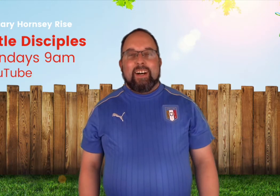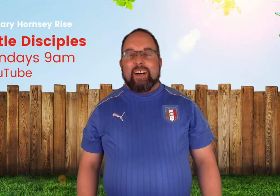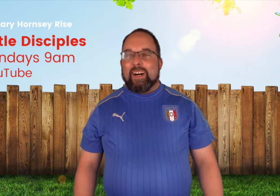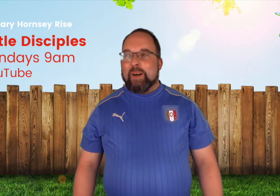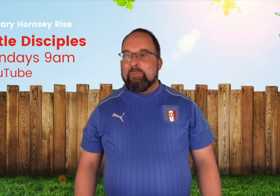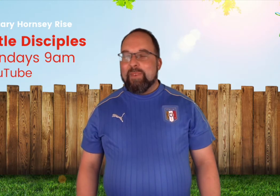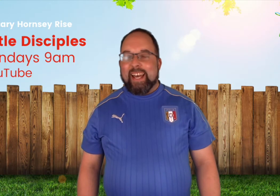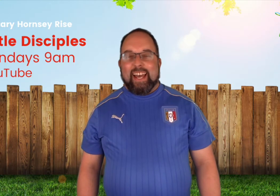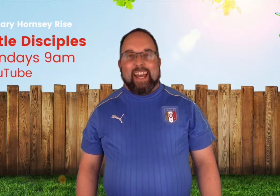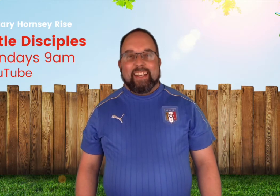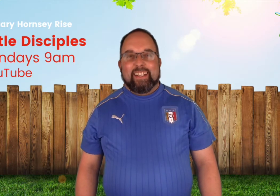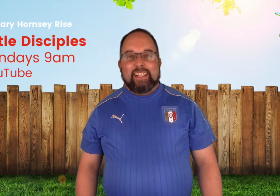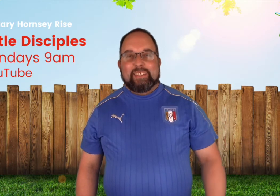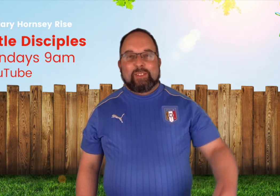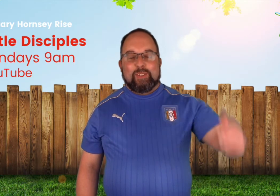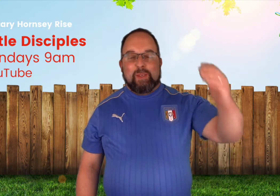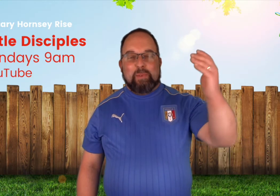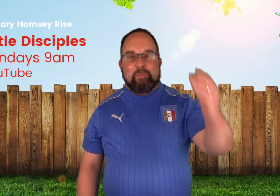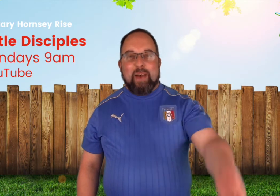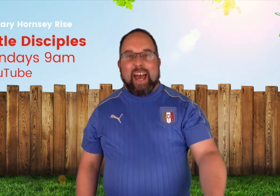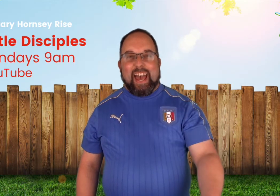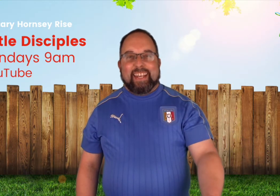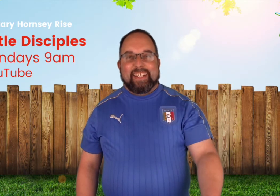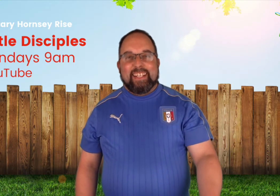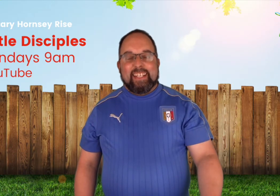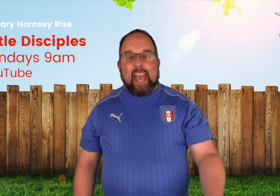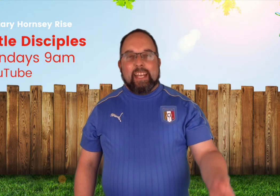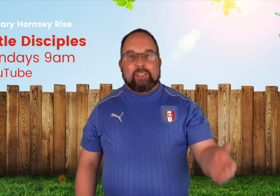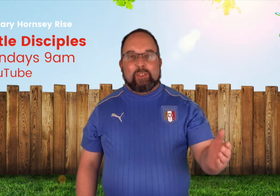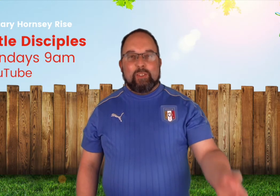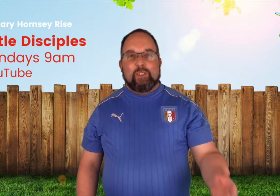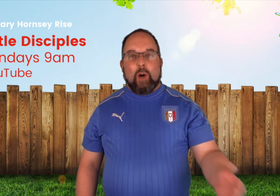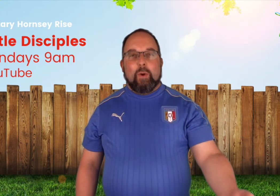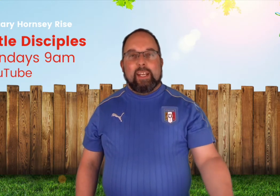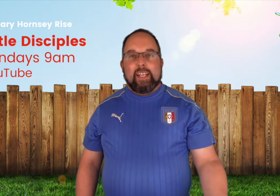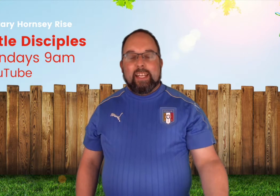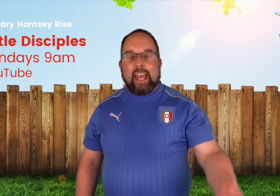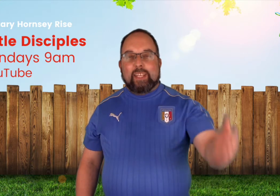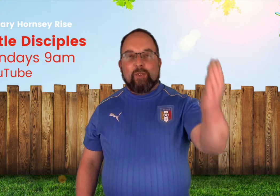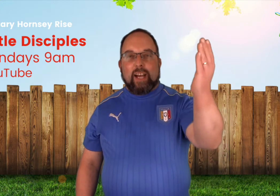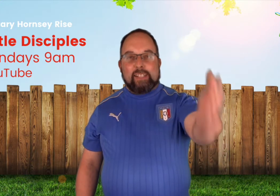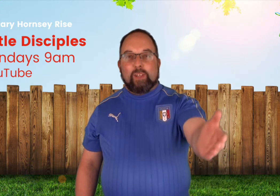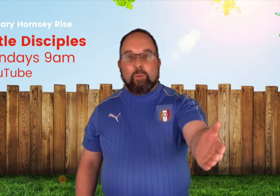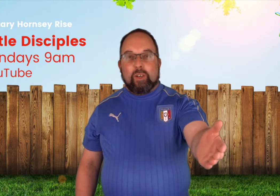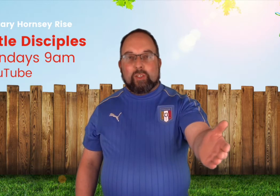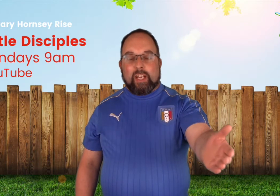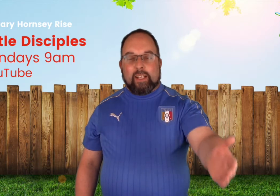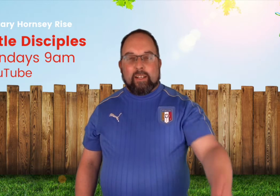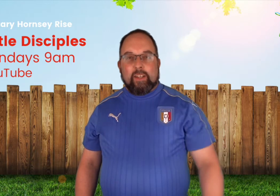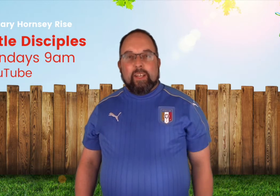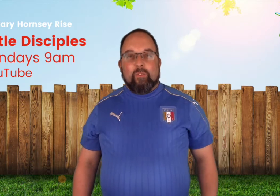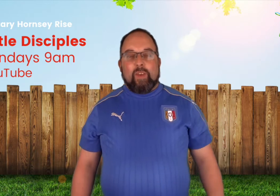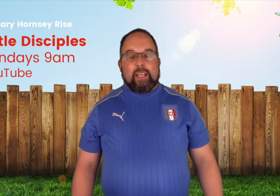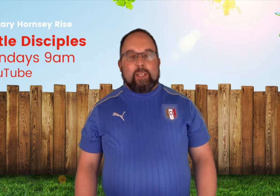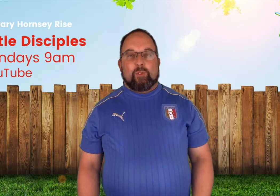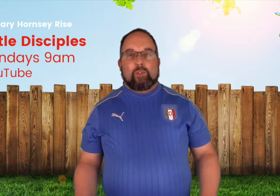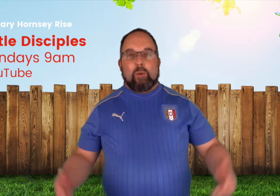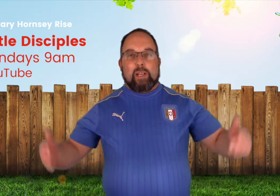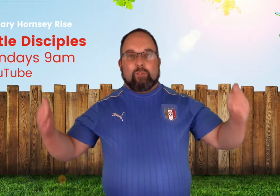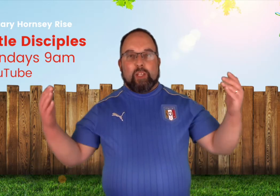man it's good to be back and it's good knowing that you guys are watching thank you so much for your